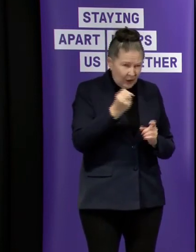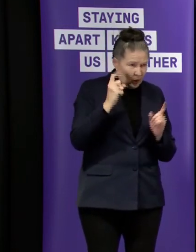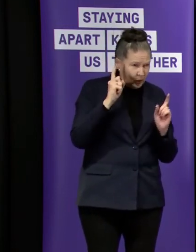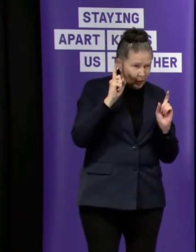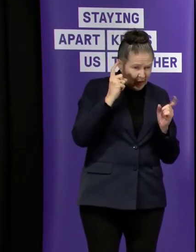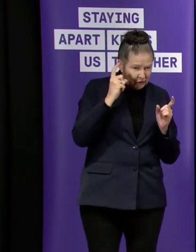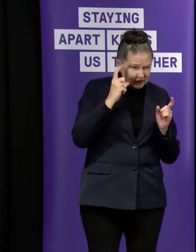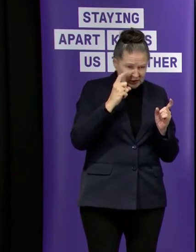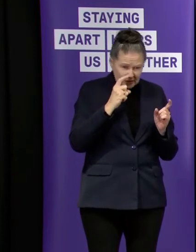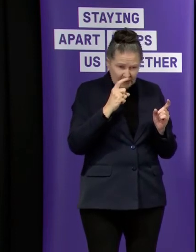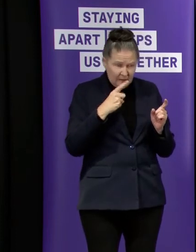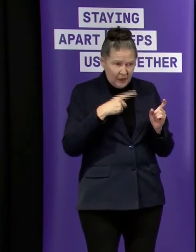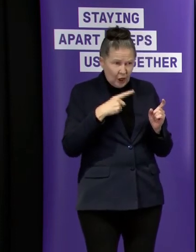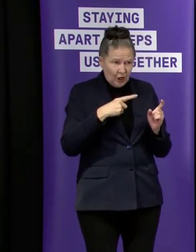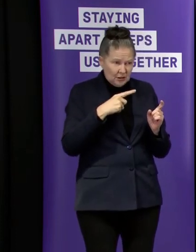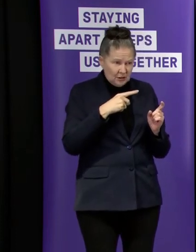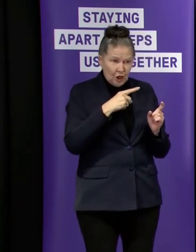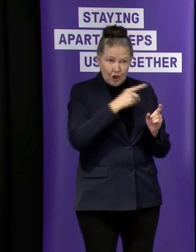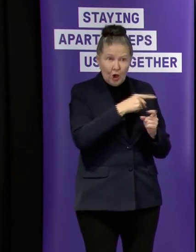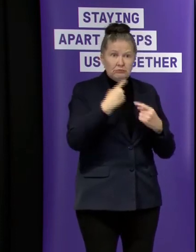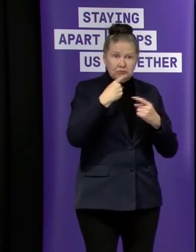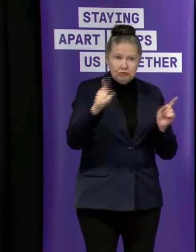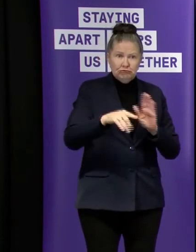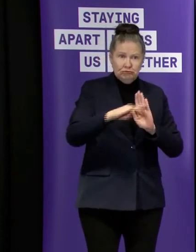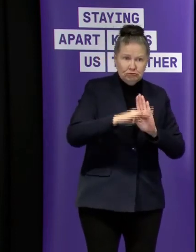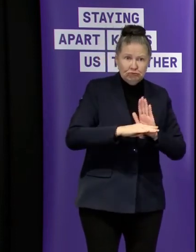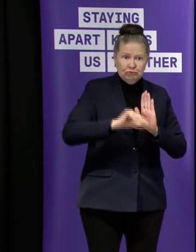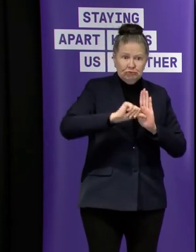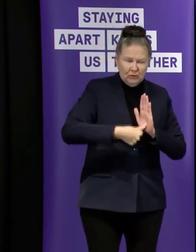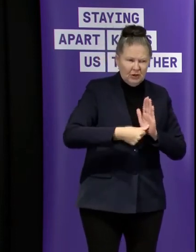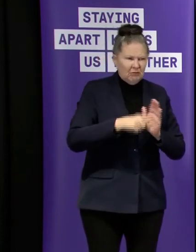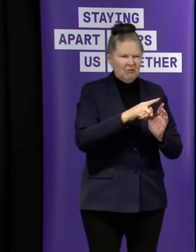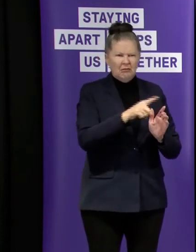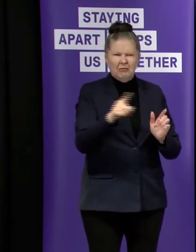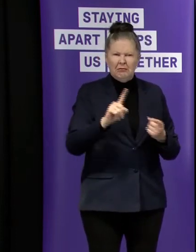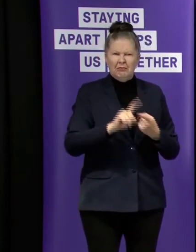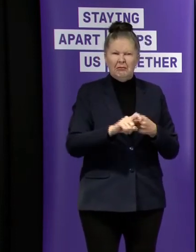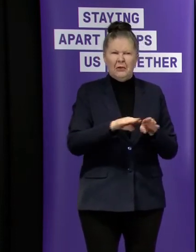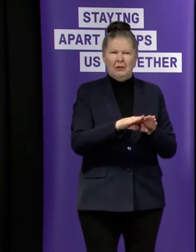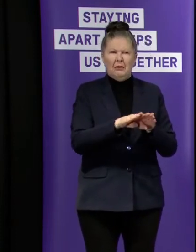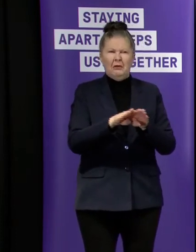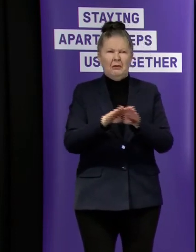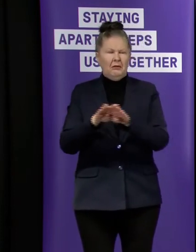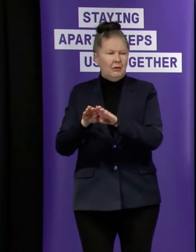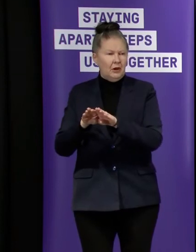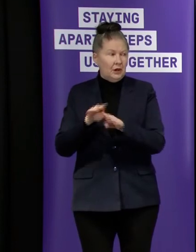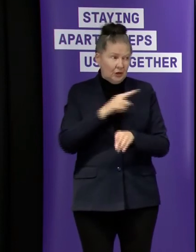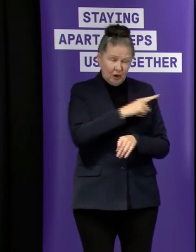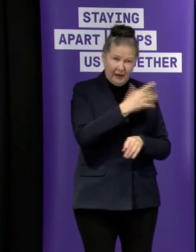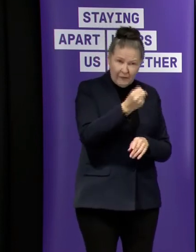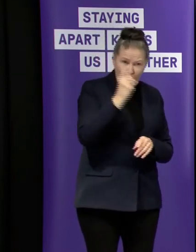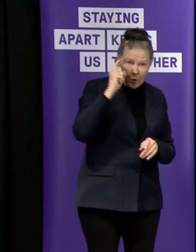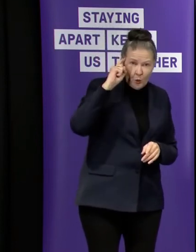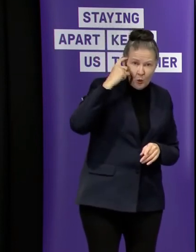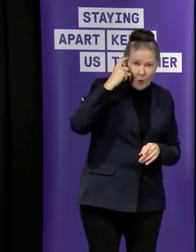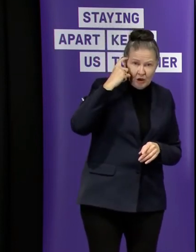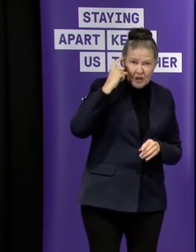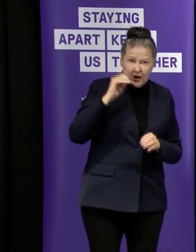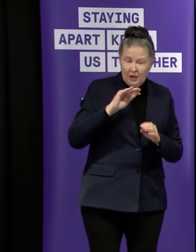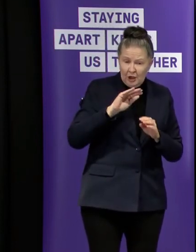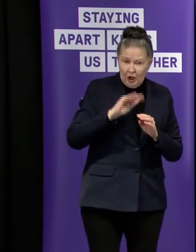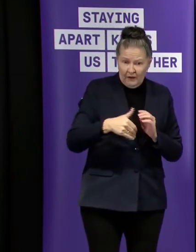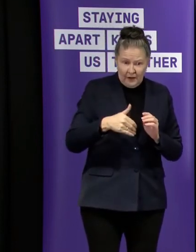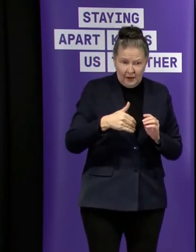aren't making that much difference and i guess you know are you concerned about the impact that might have on our ability to